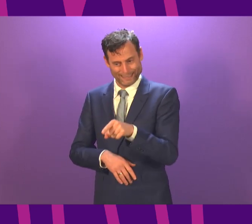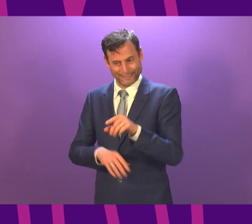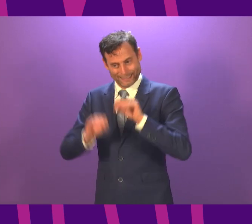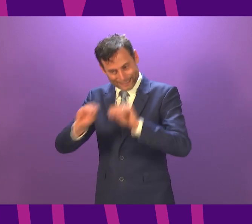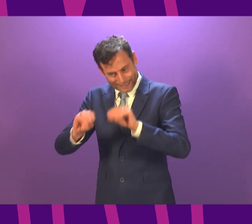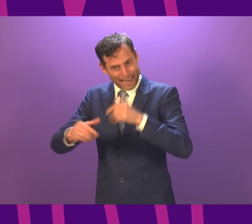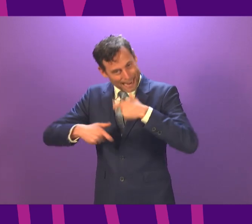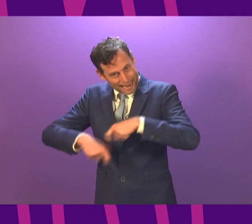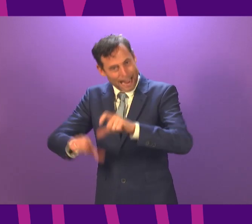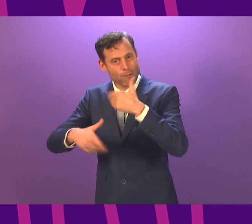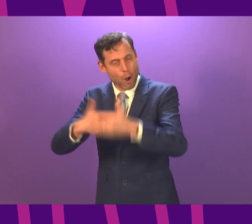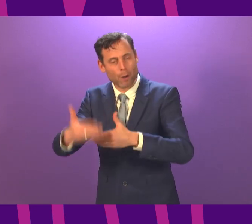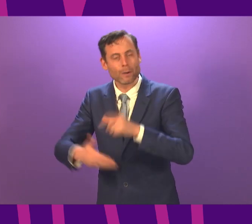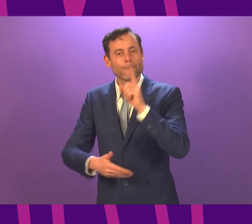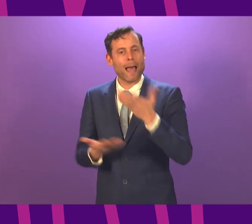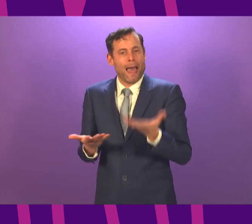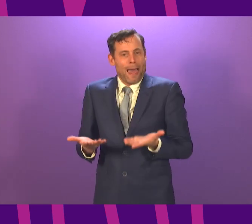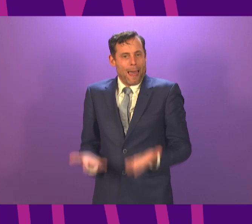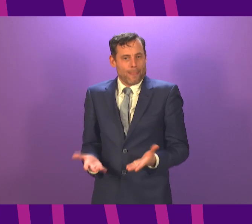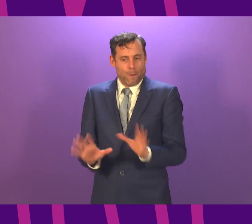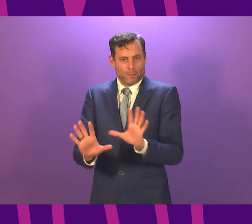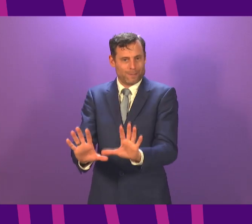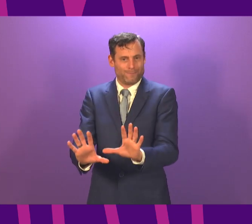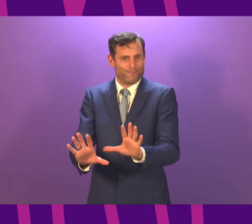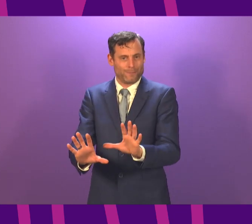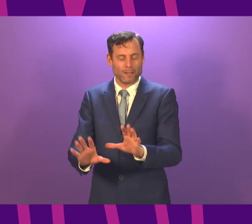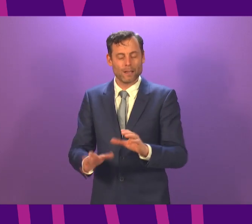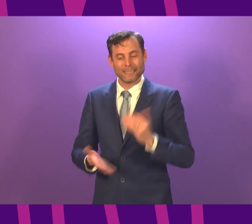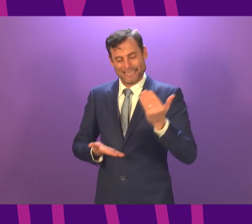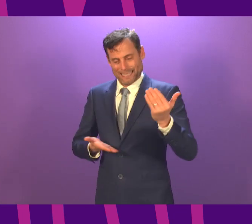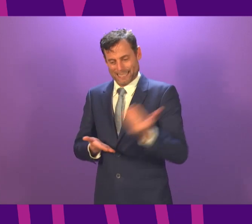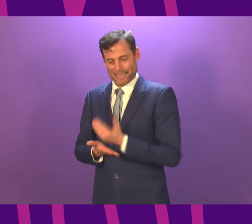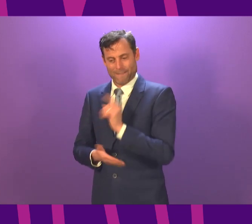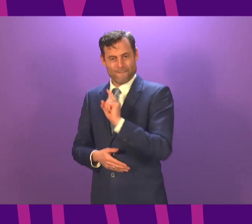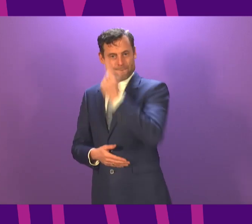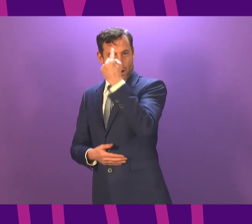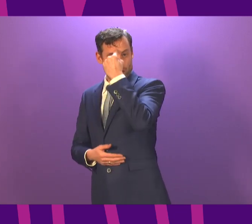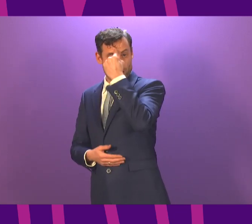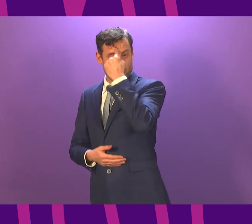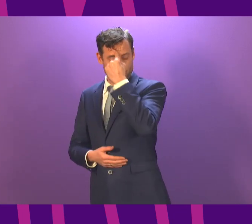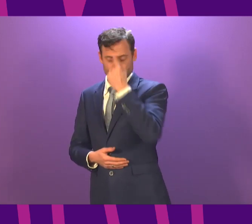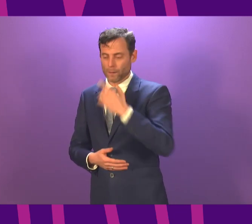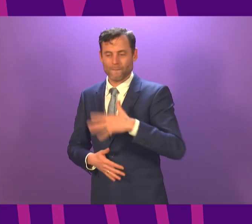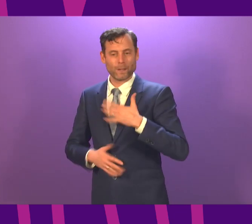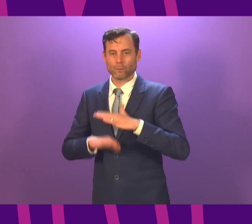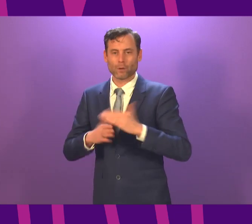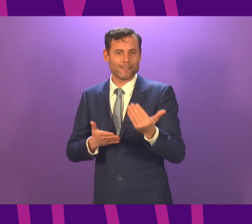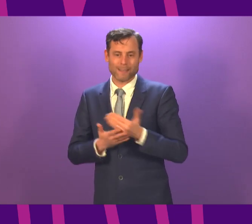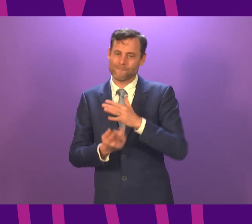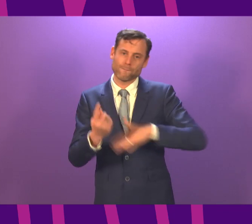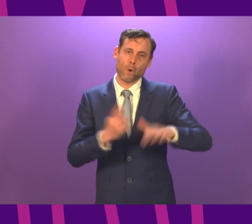two factors mean that it is not consistent with a safety first approach for all children to attend school in person.